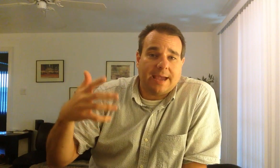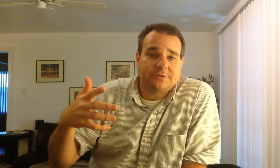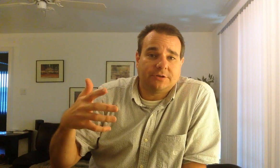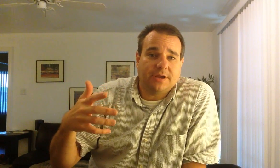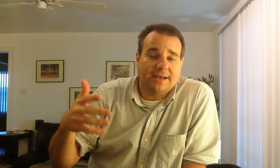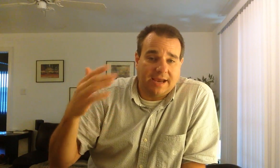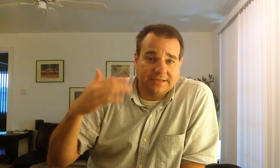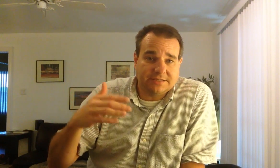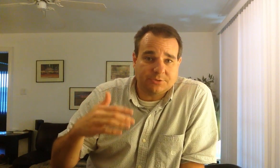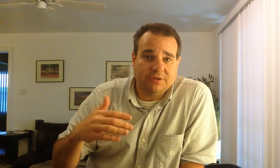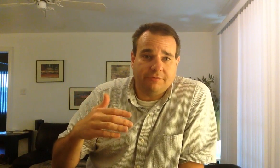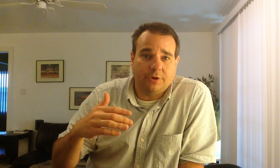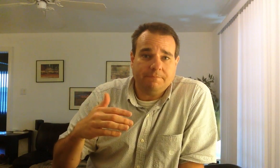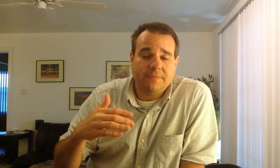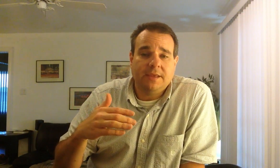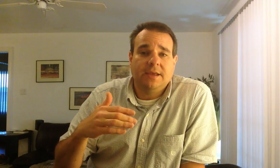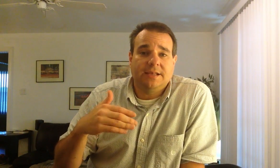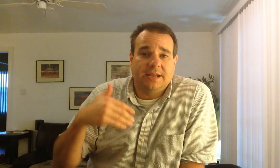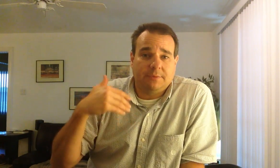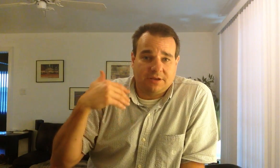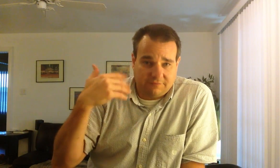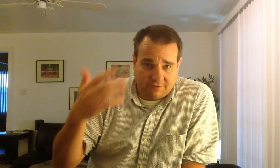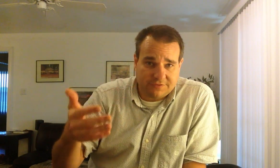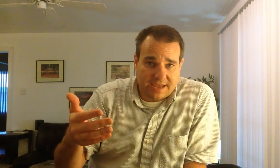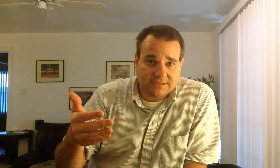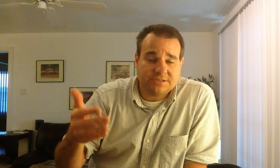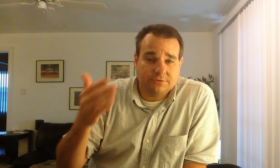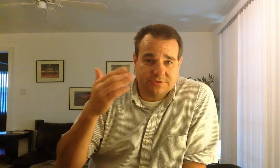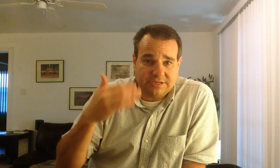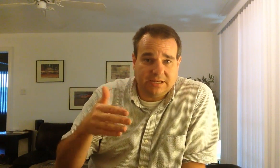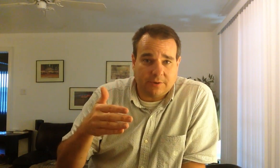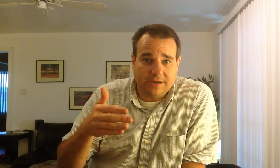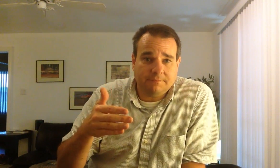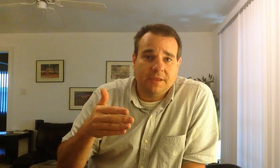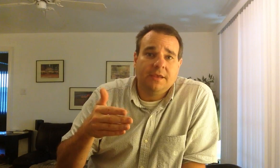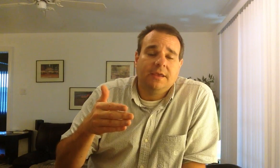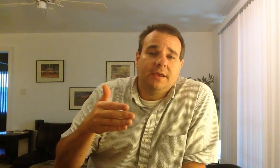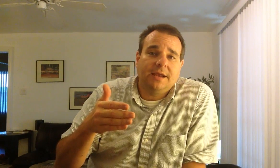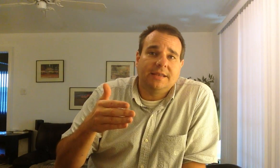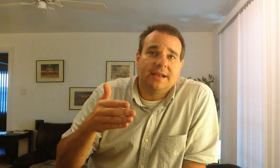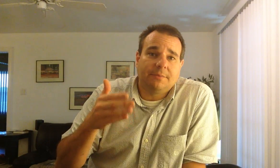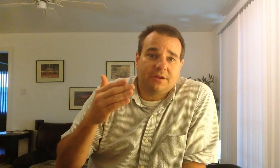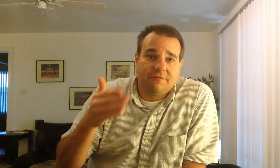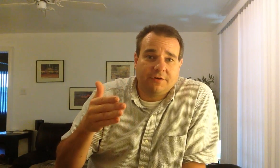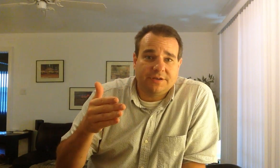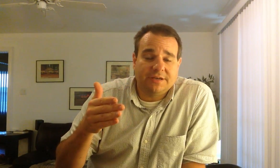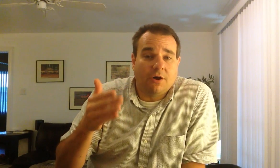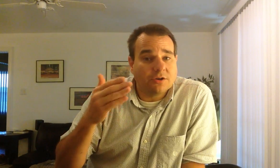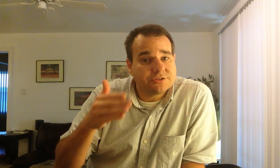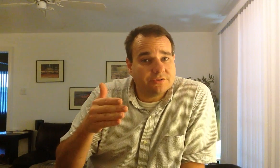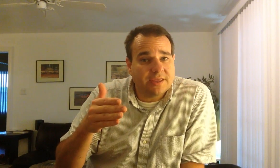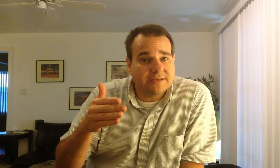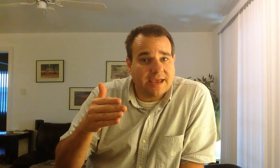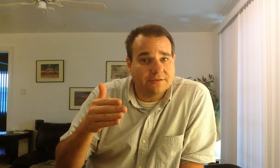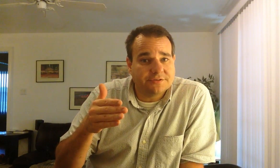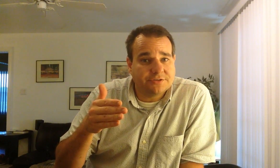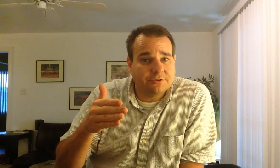capture at 96.24 and then I'm going to convert that to CD rate and then I'm going to convert it also then down to